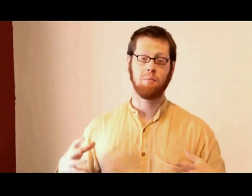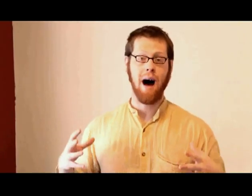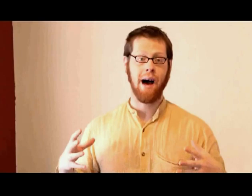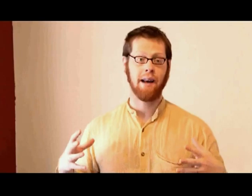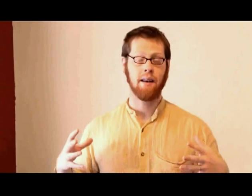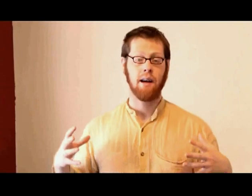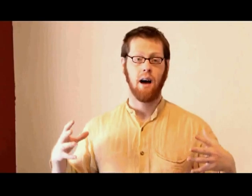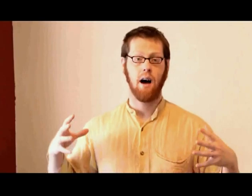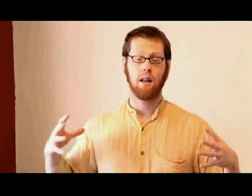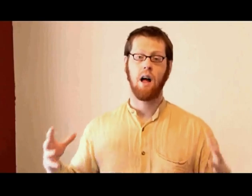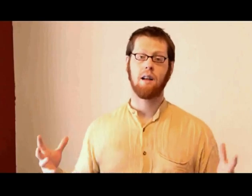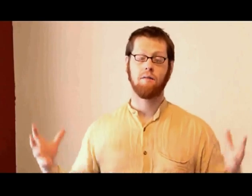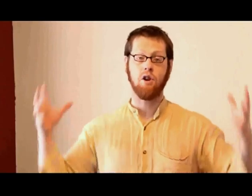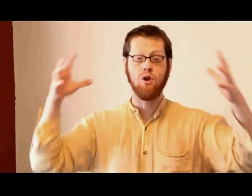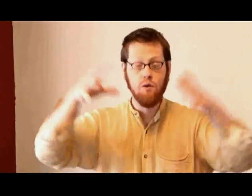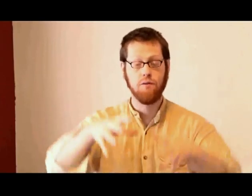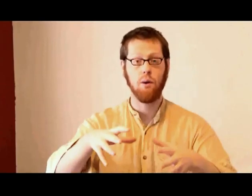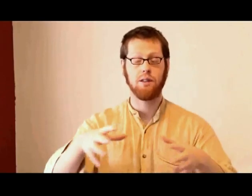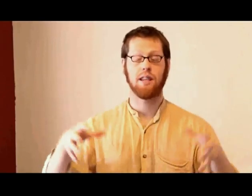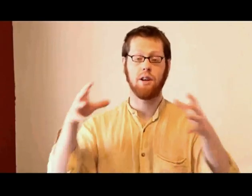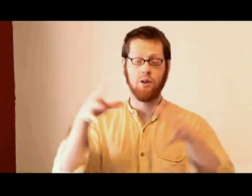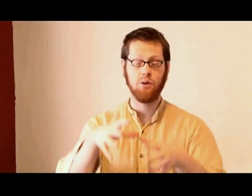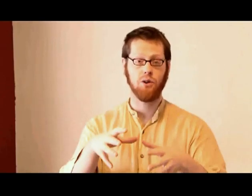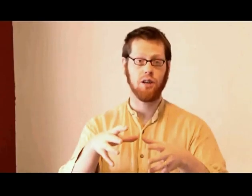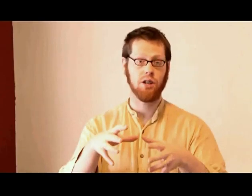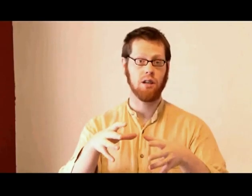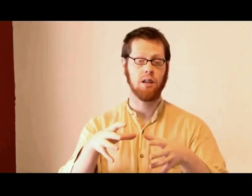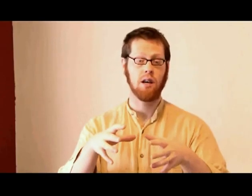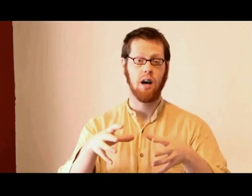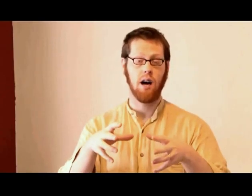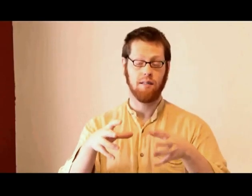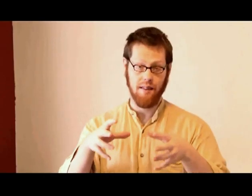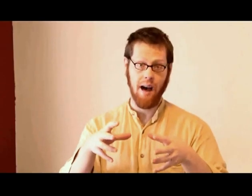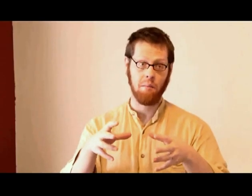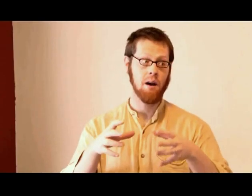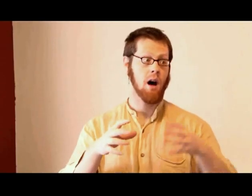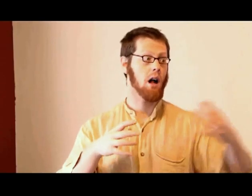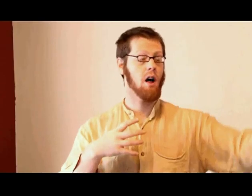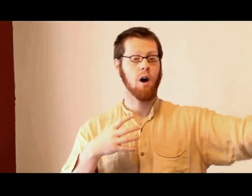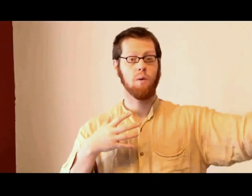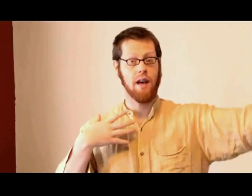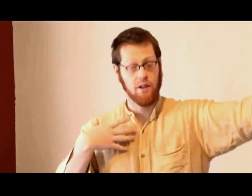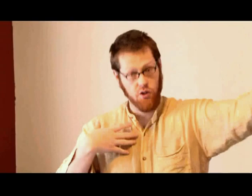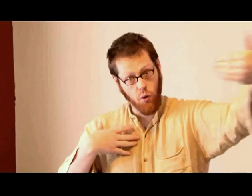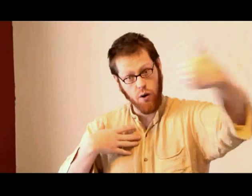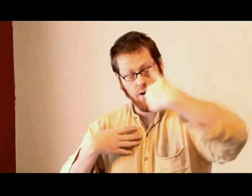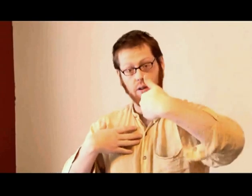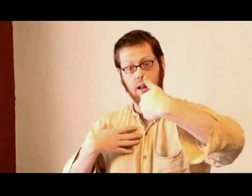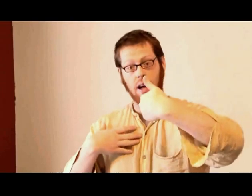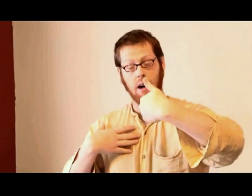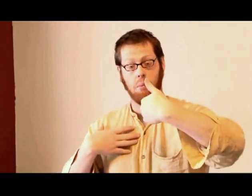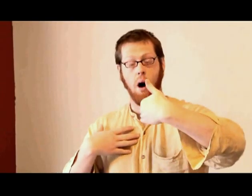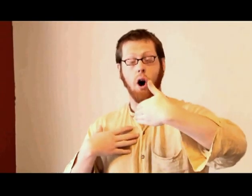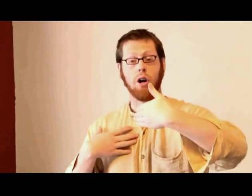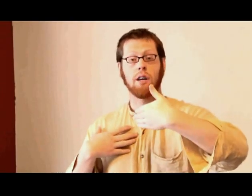combine a lot of new folks in a new tradition to them along with the historical arc